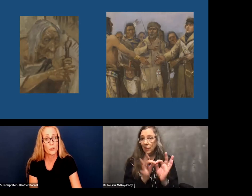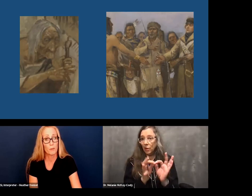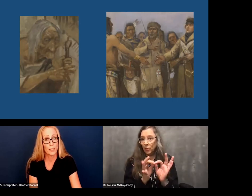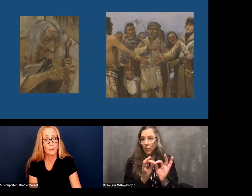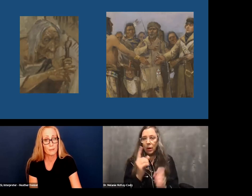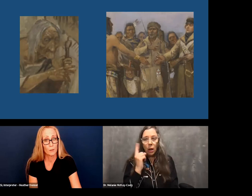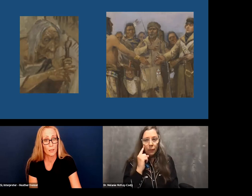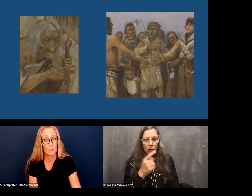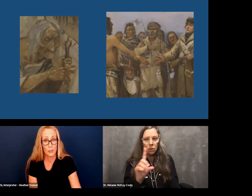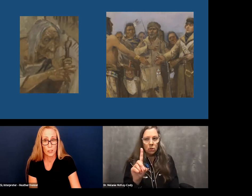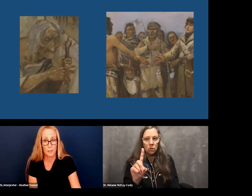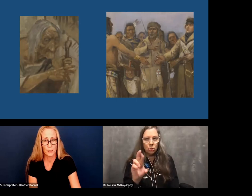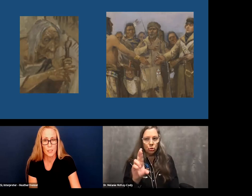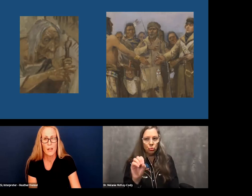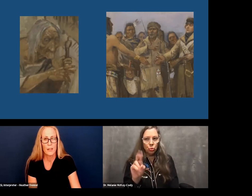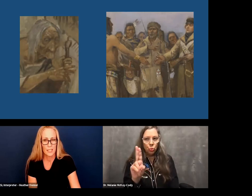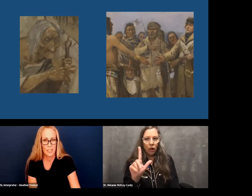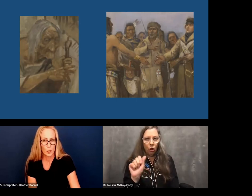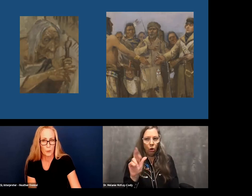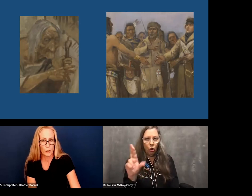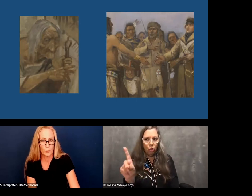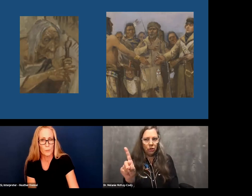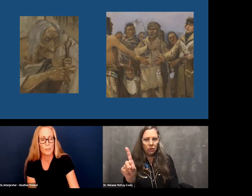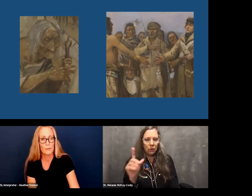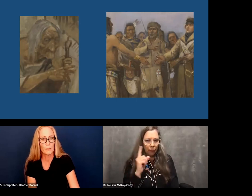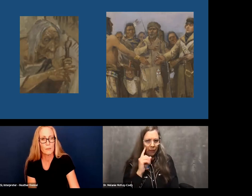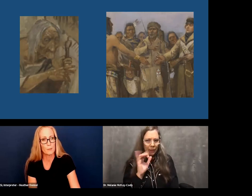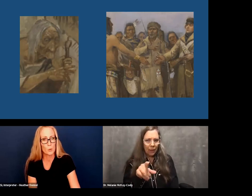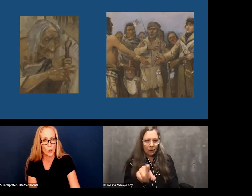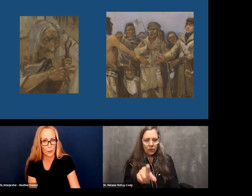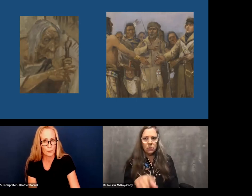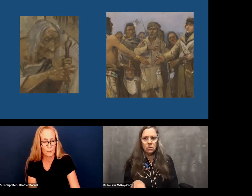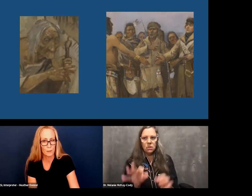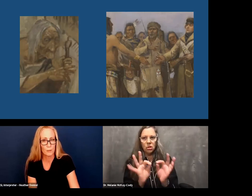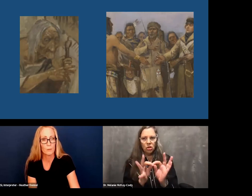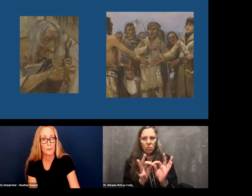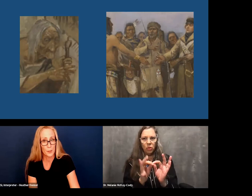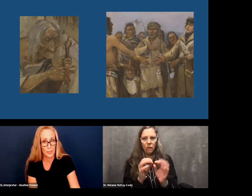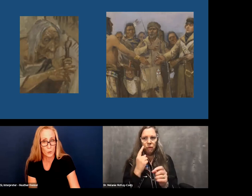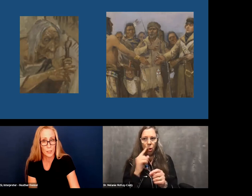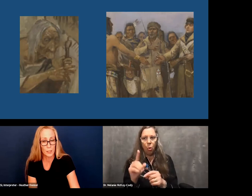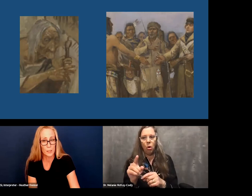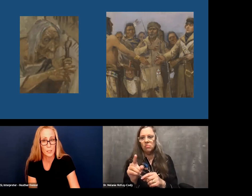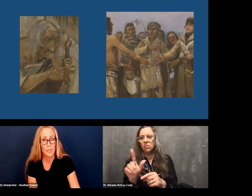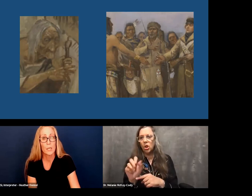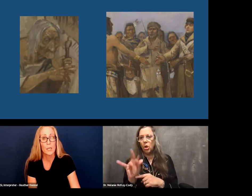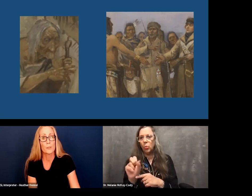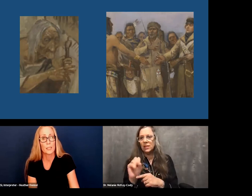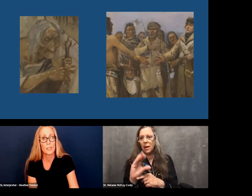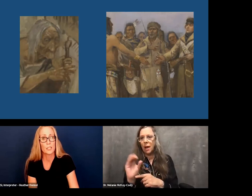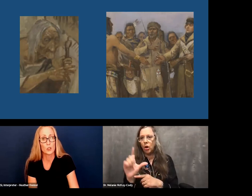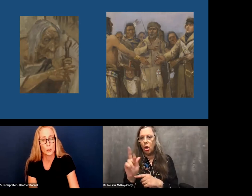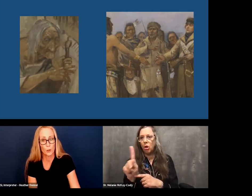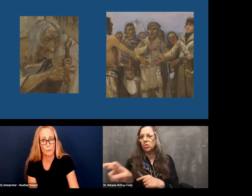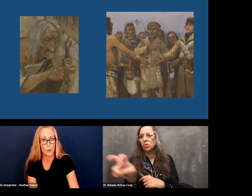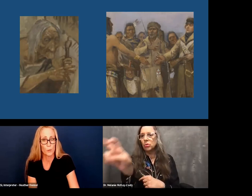The picture on the right of the gentleman, that's the interpreter. We believe his name is Doulard. We think that's who he is. He